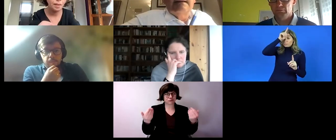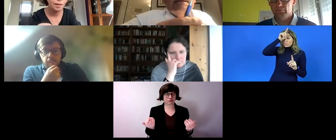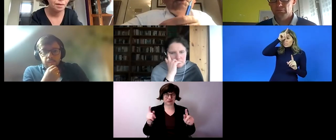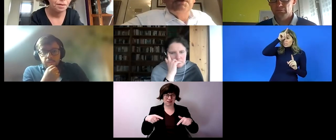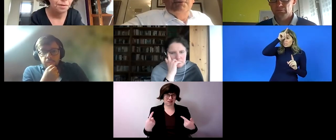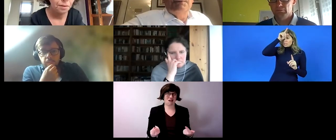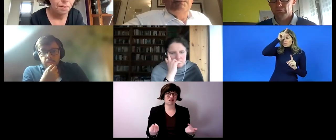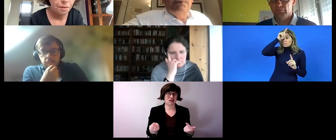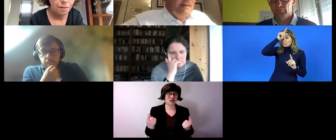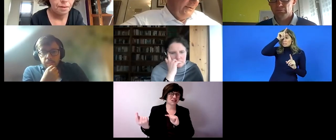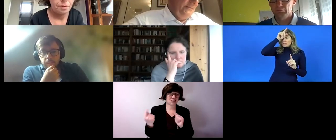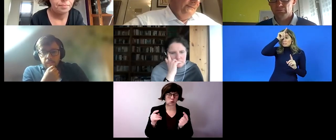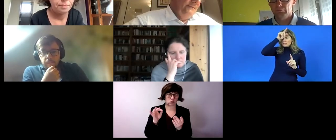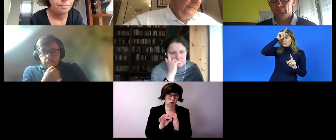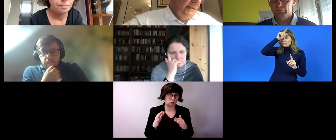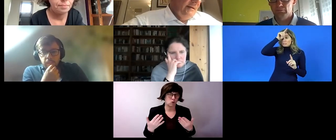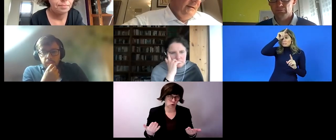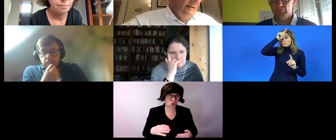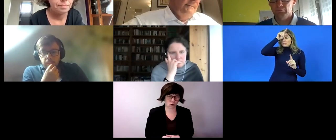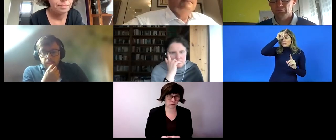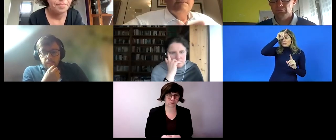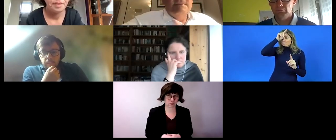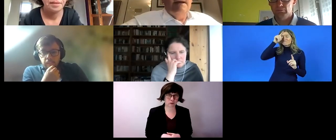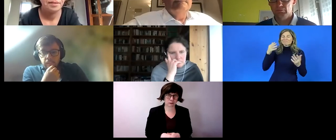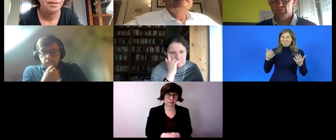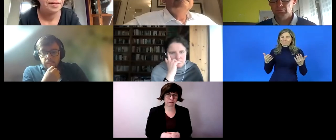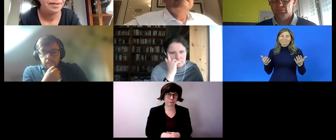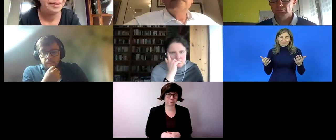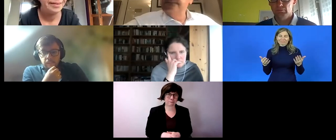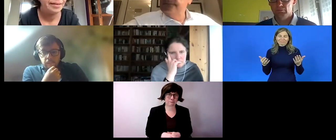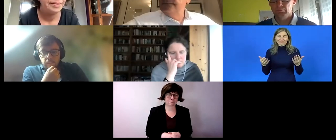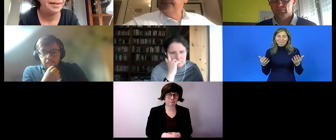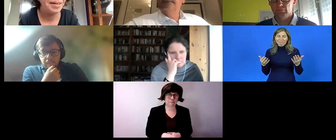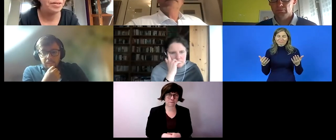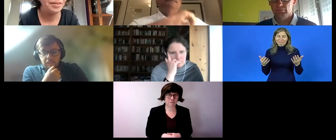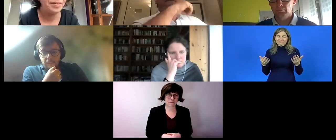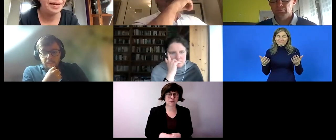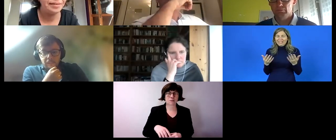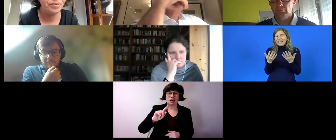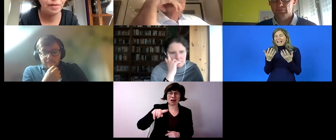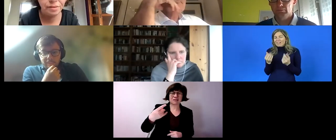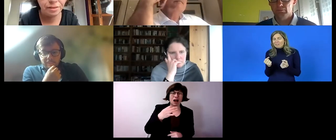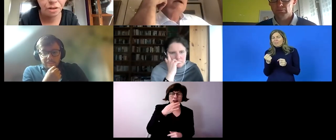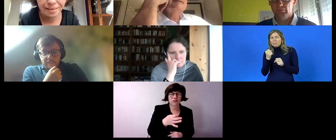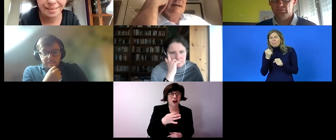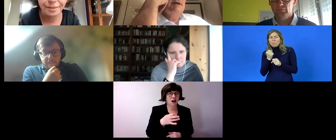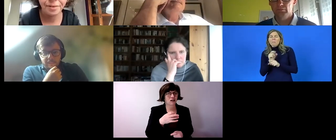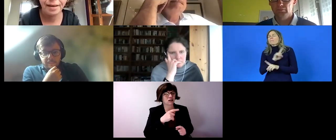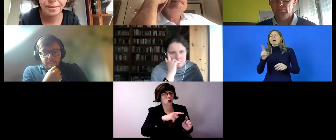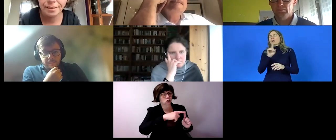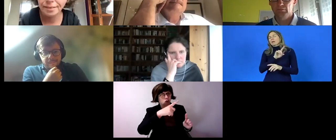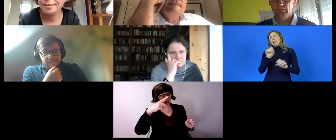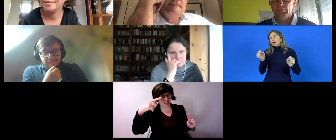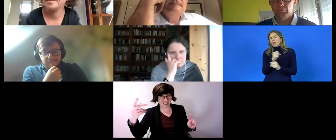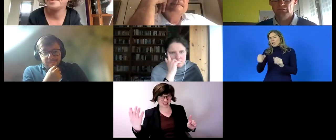are occupied with something but they don't really work in the sheltered workshops then there's